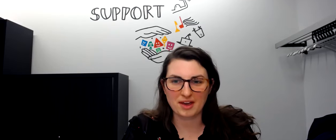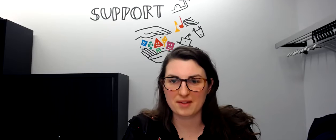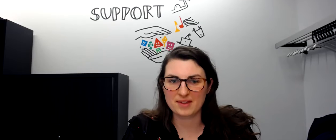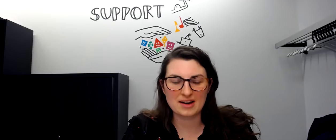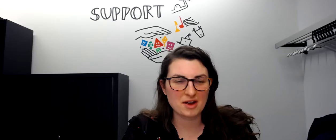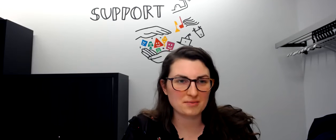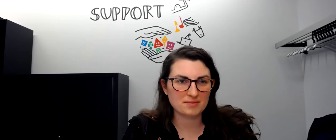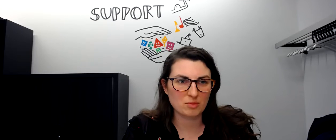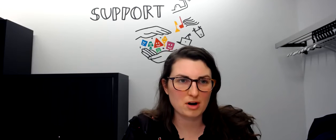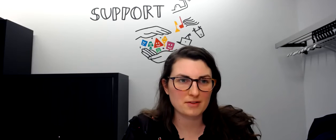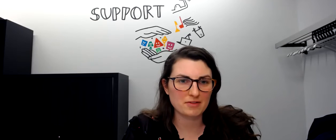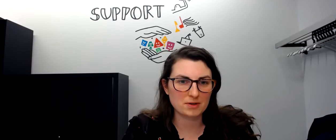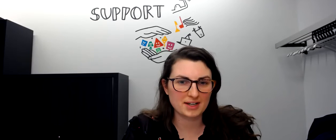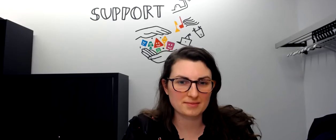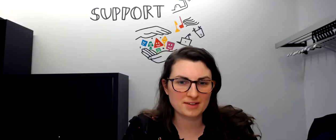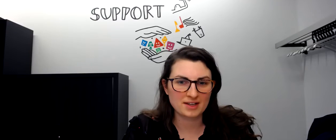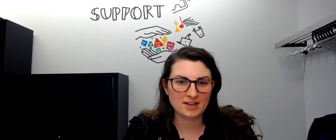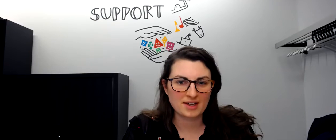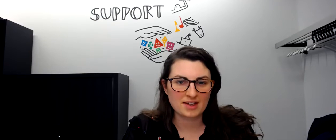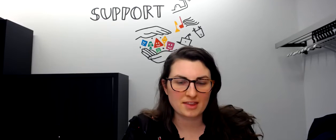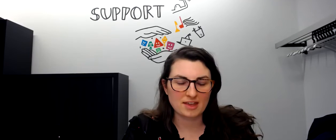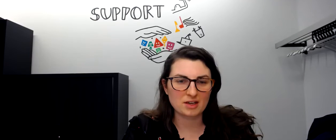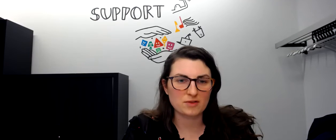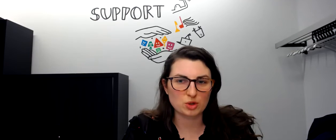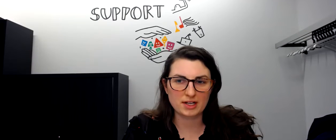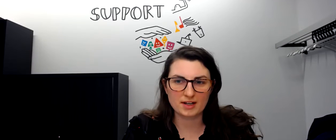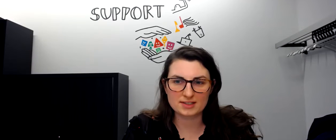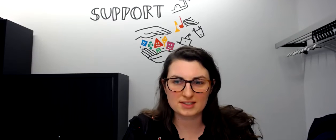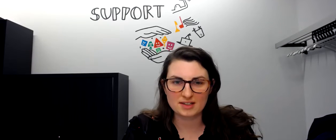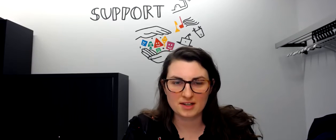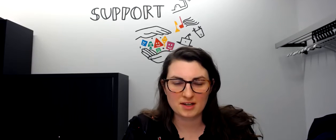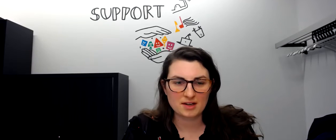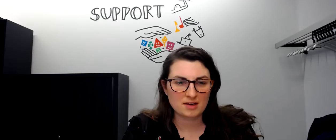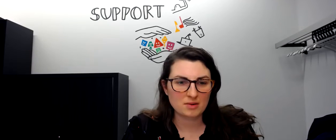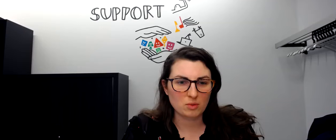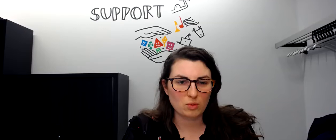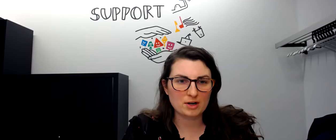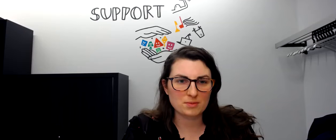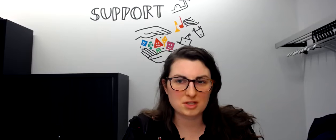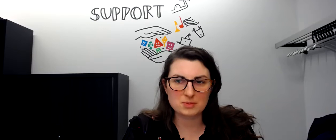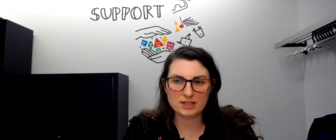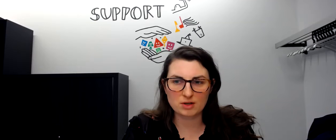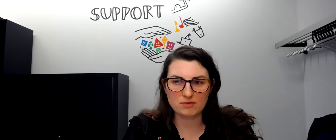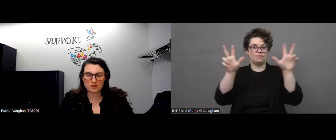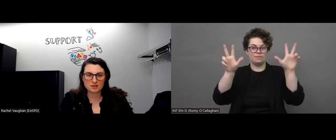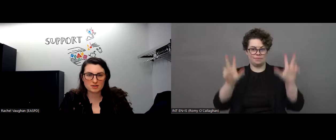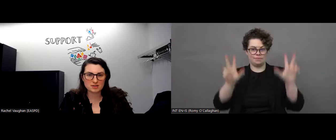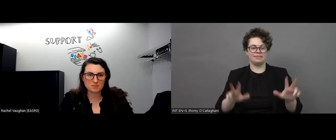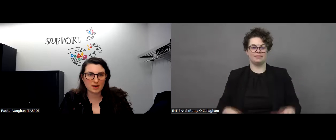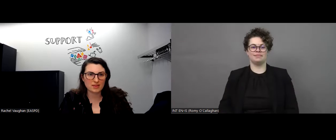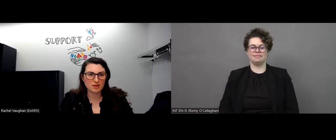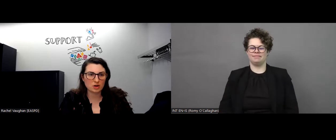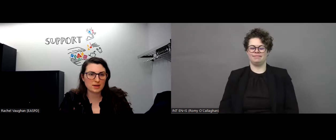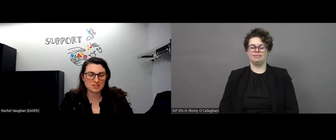Okay, hello, welcome everybody. Thank you for joining us. Welcome to this press conference